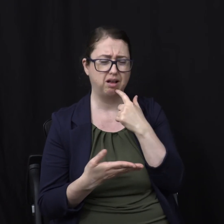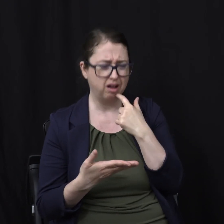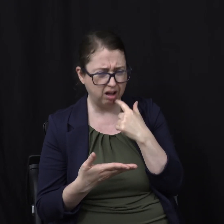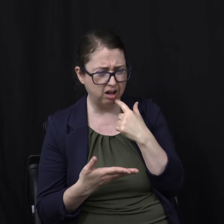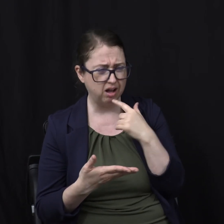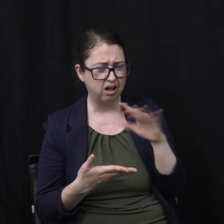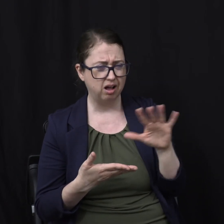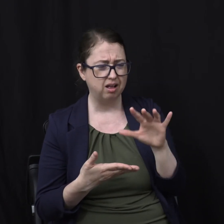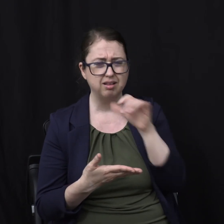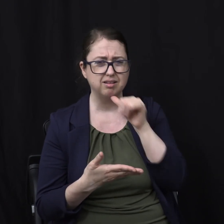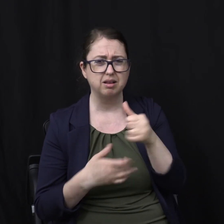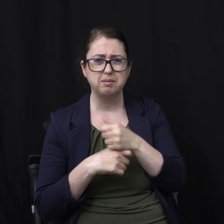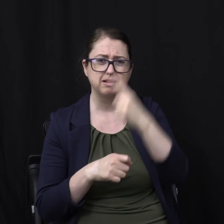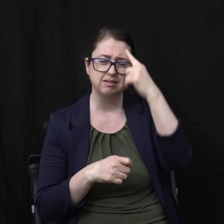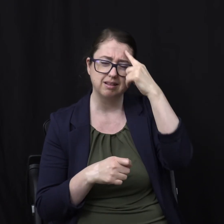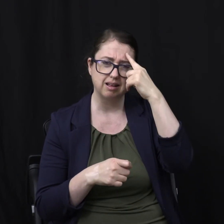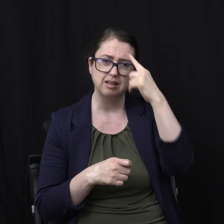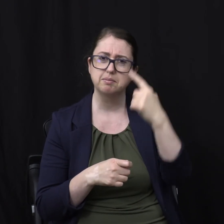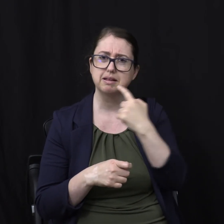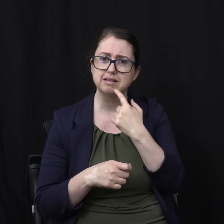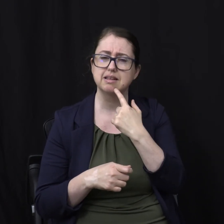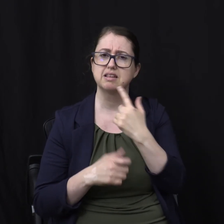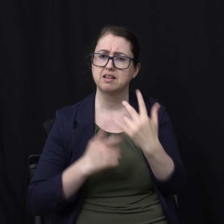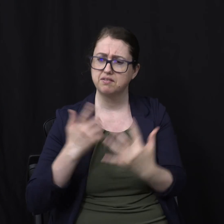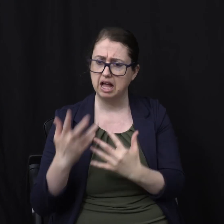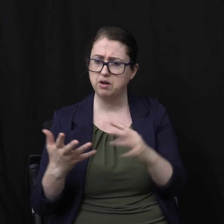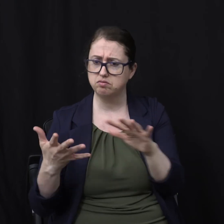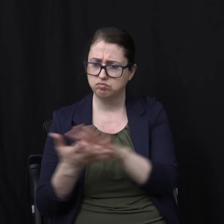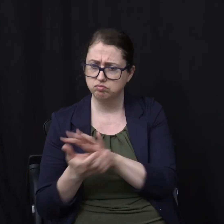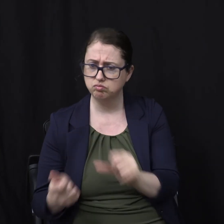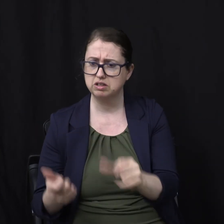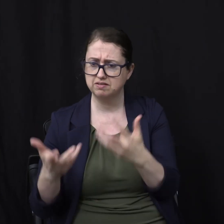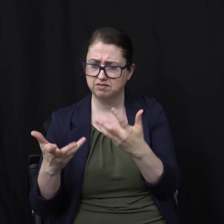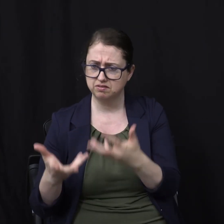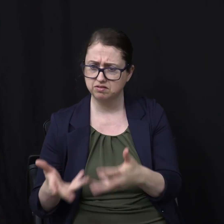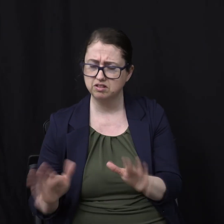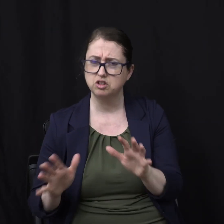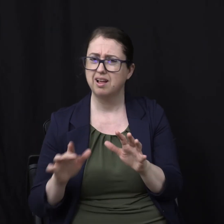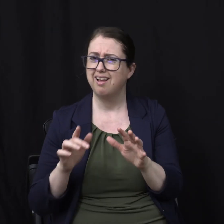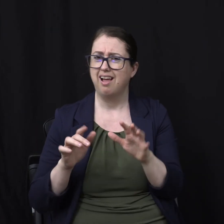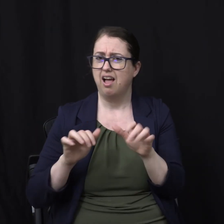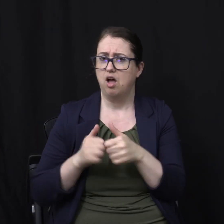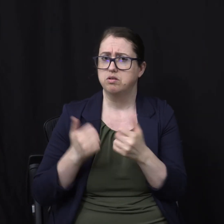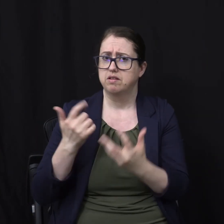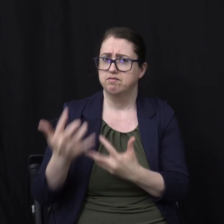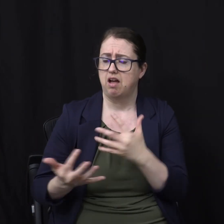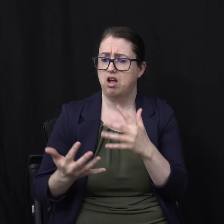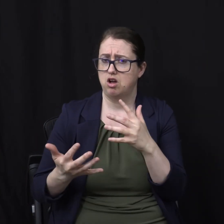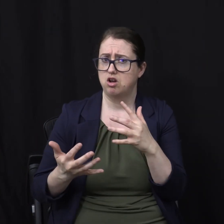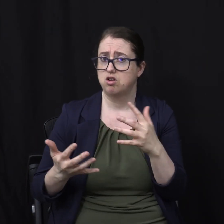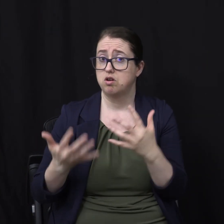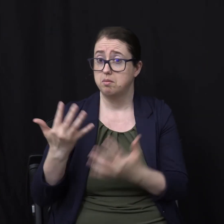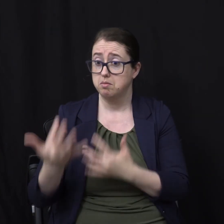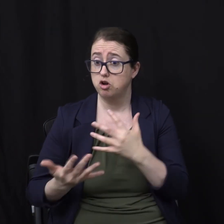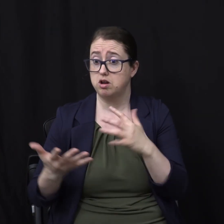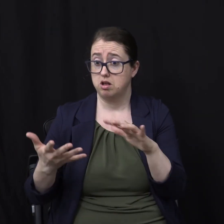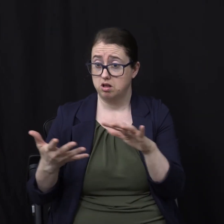any sense In light of verse 9 Because it says The fire devours them How can the fire Burn them